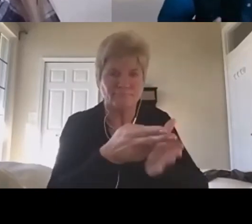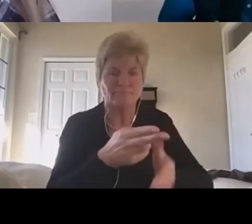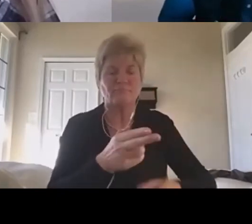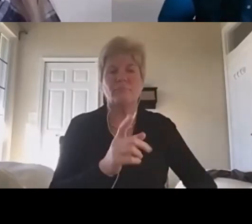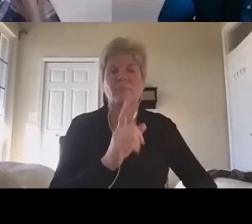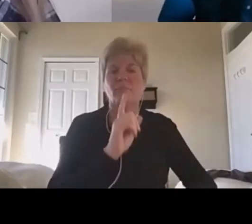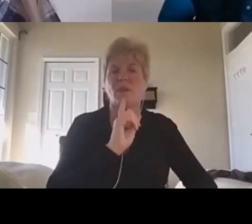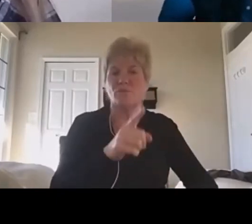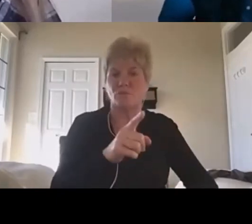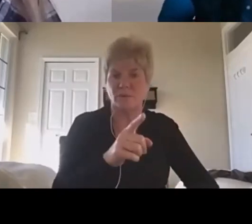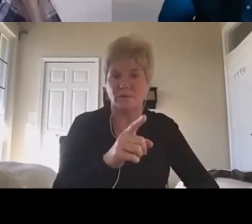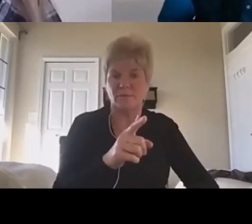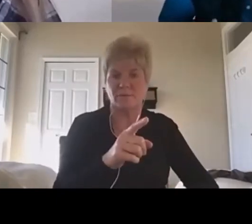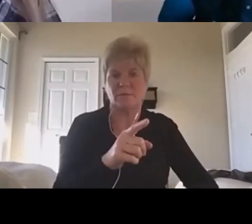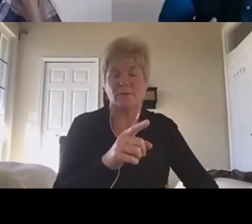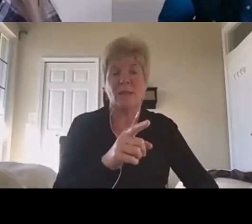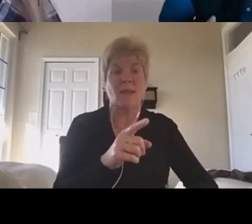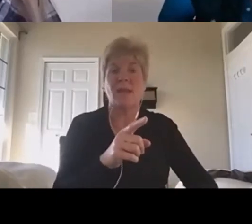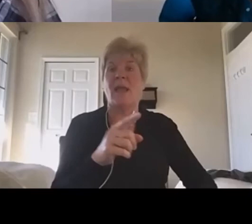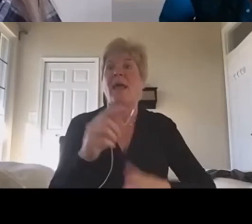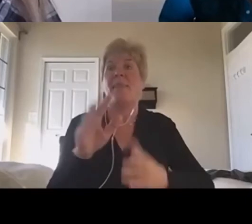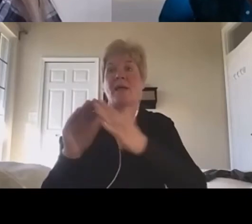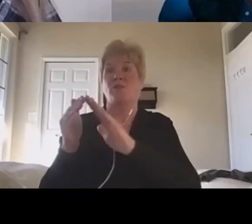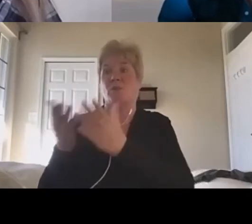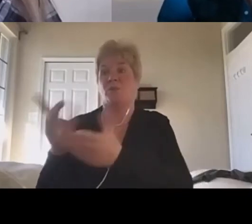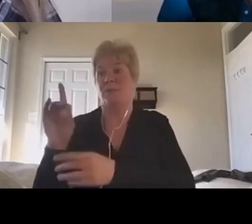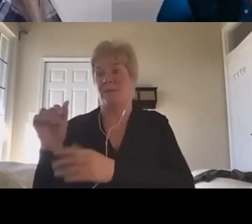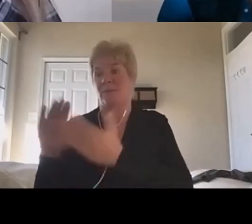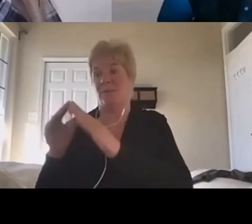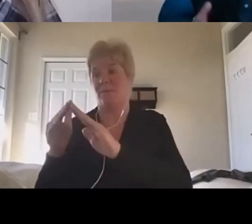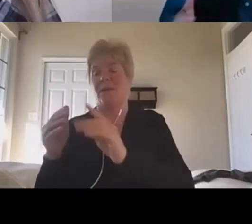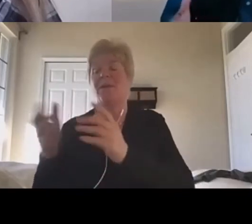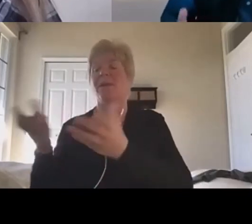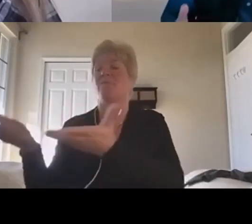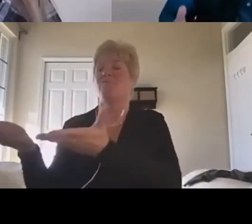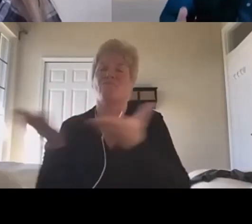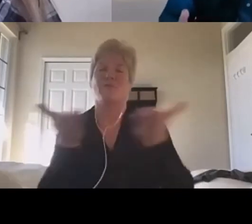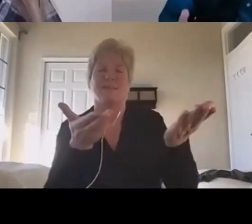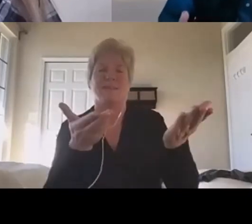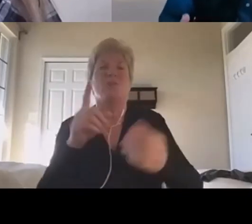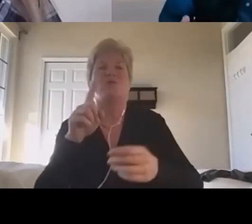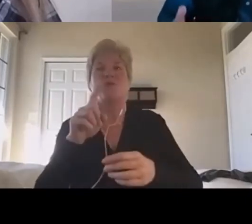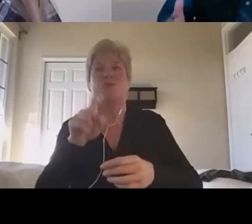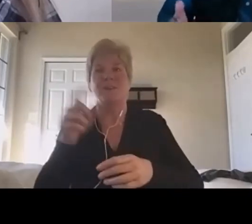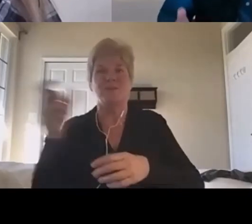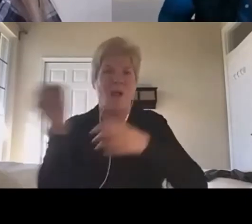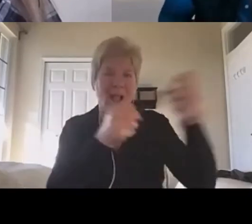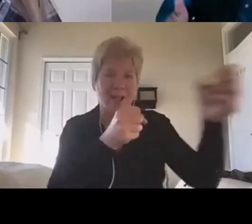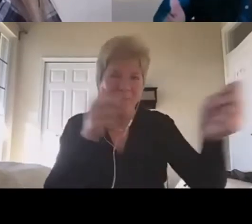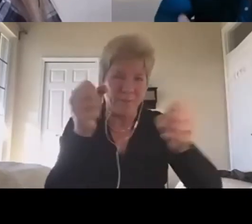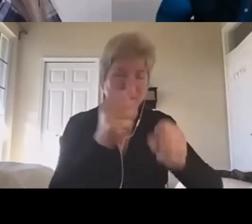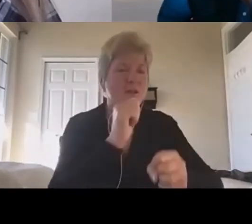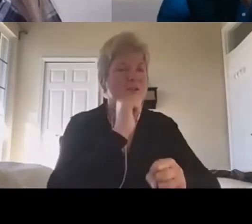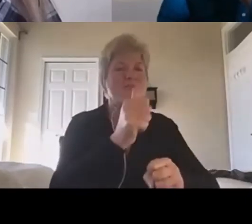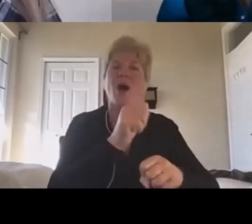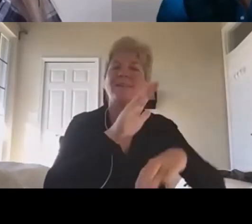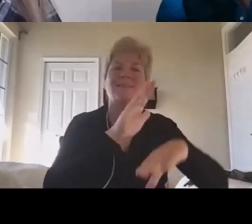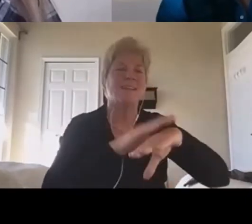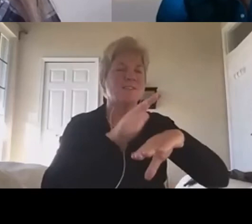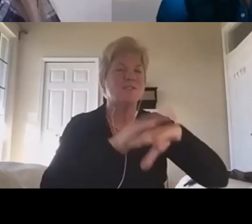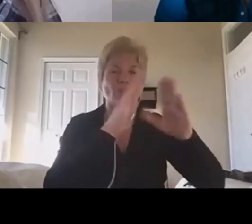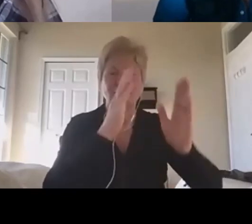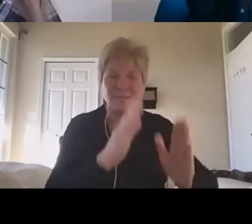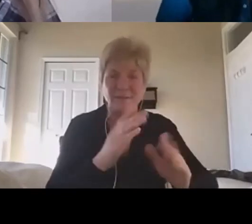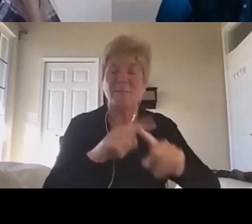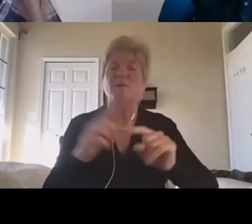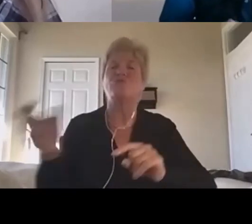And the only way to do that is to hire people, not have them as consultants to actually hire them.